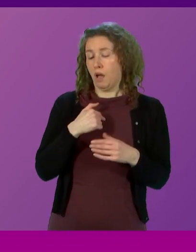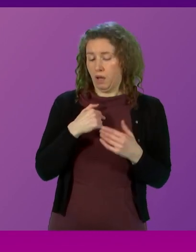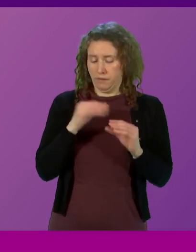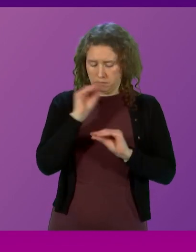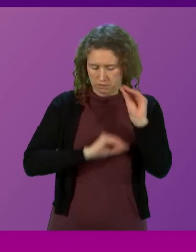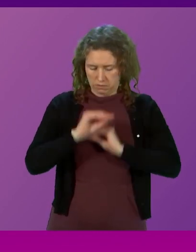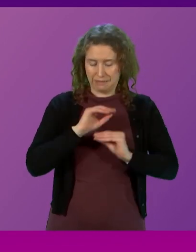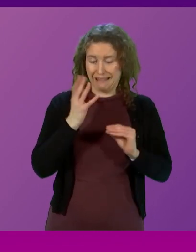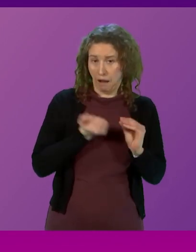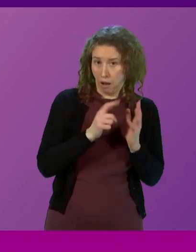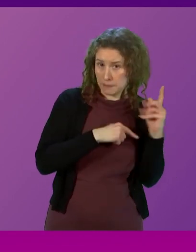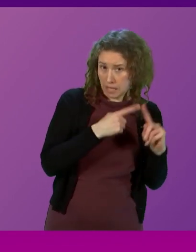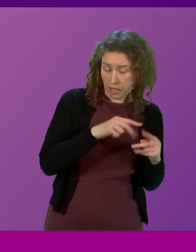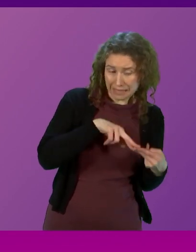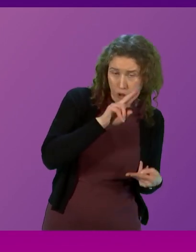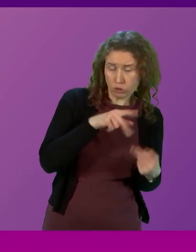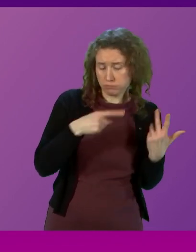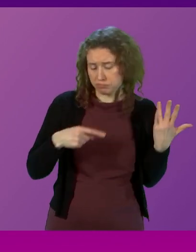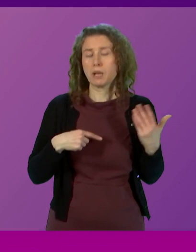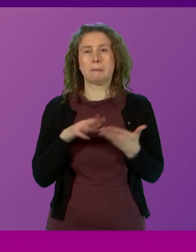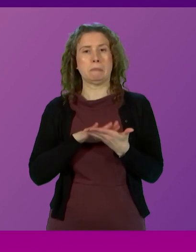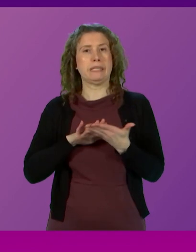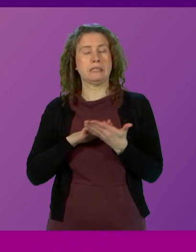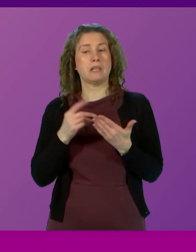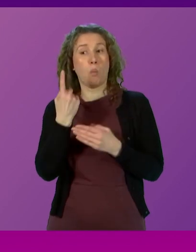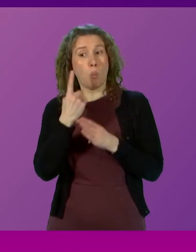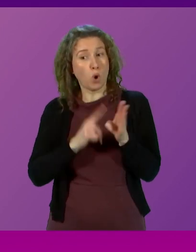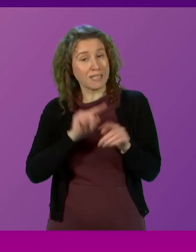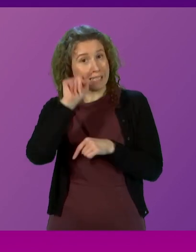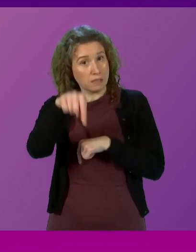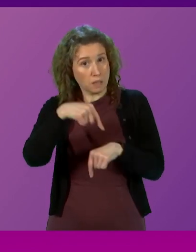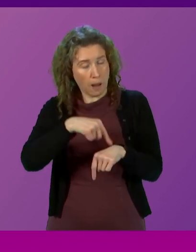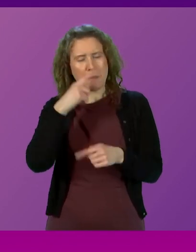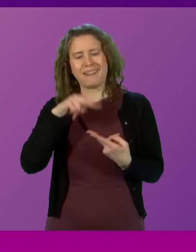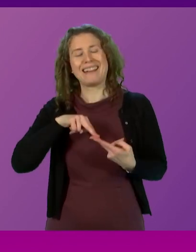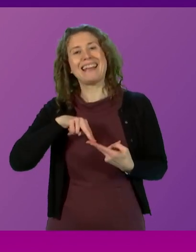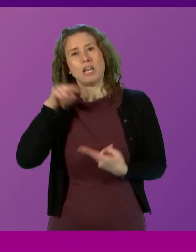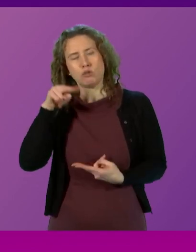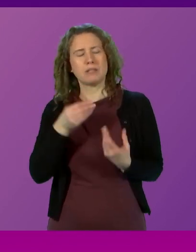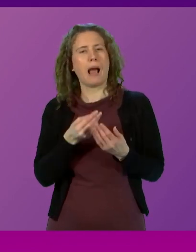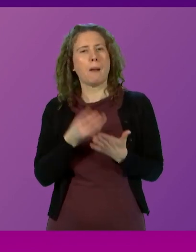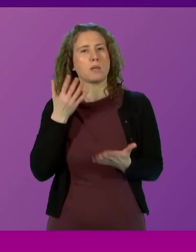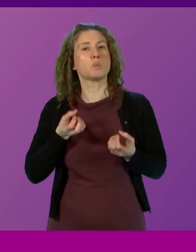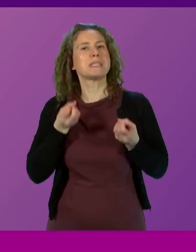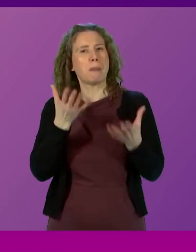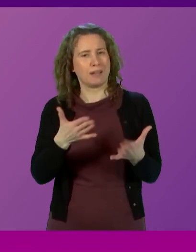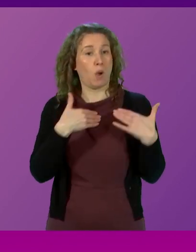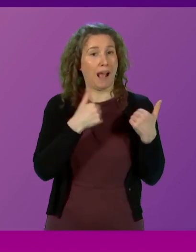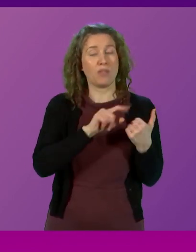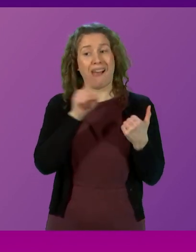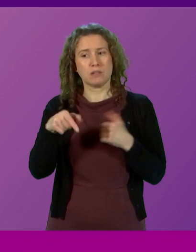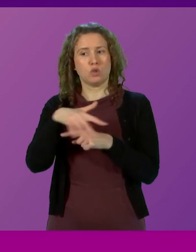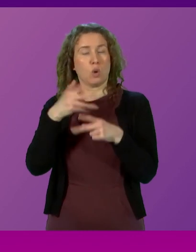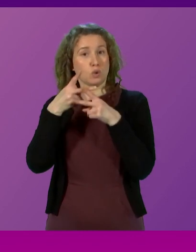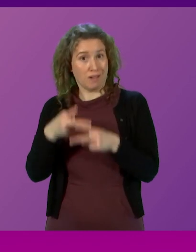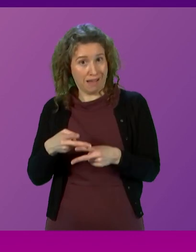made on income tax, I am in a position in one year to increase the amount we spend on health and social care in